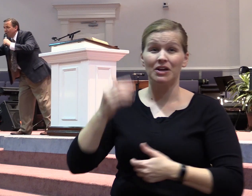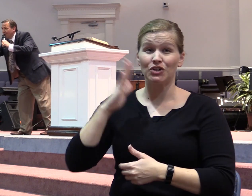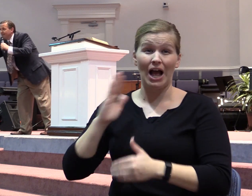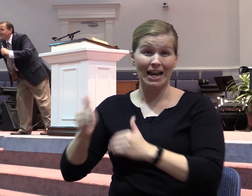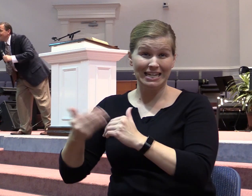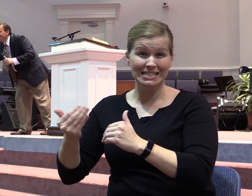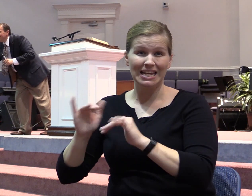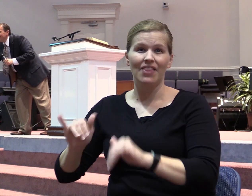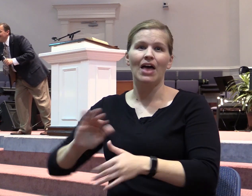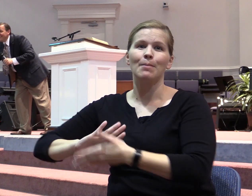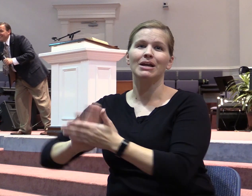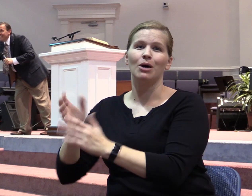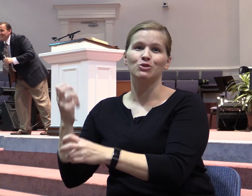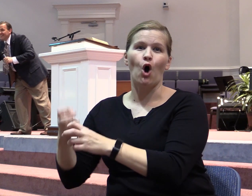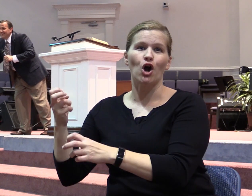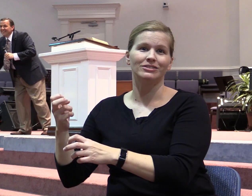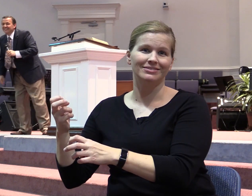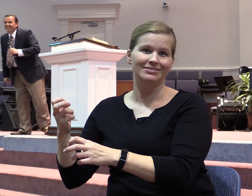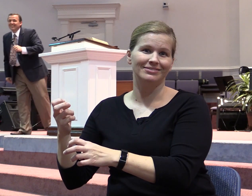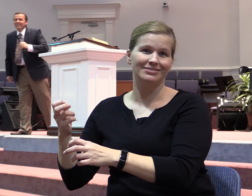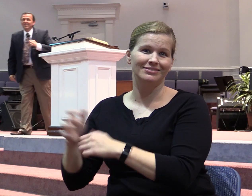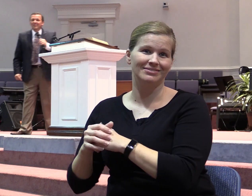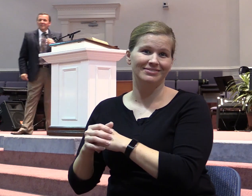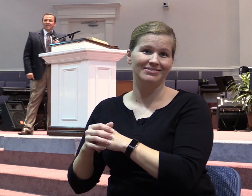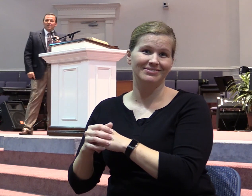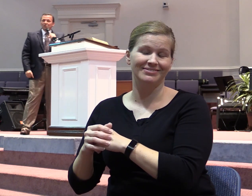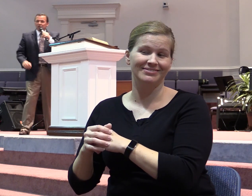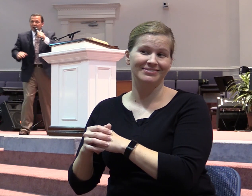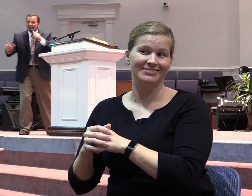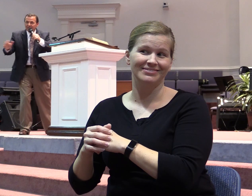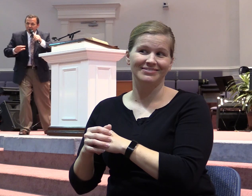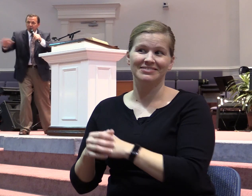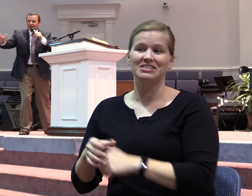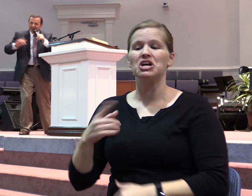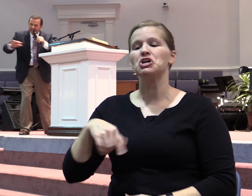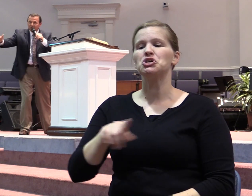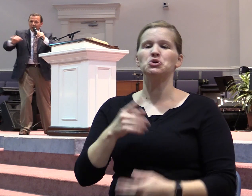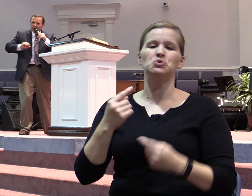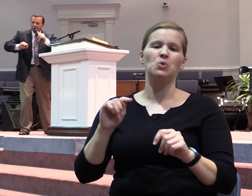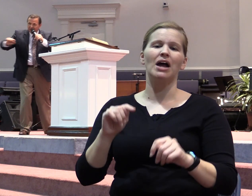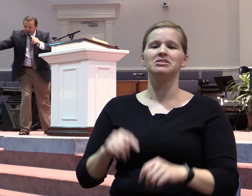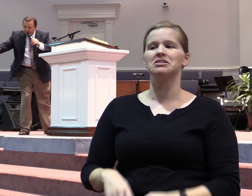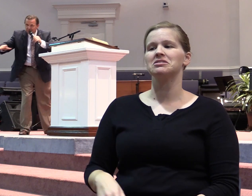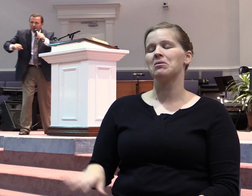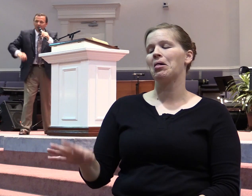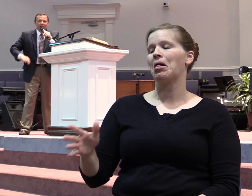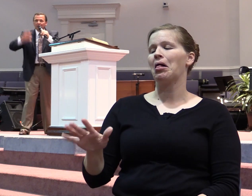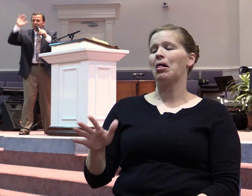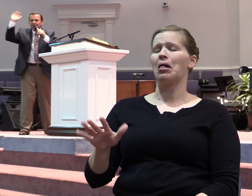it's hard. Amen. Yes, sir. Come on. You just try to do it casually and when it's comfortable, you're going to be